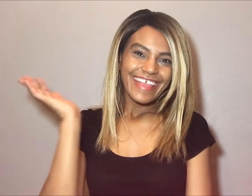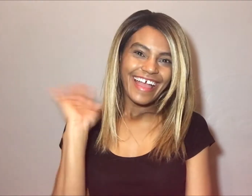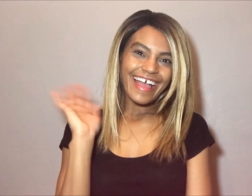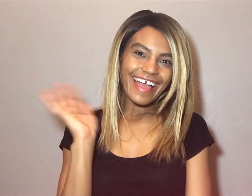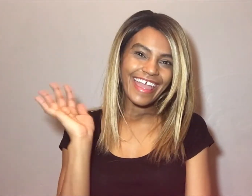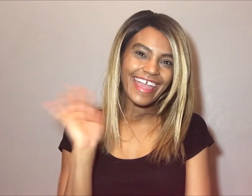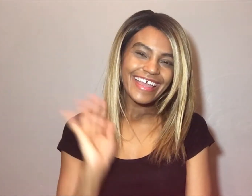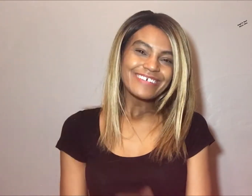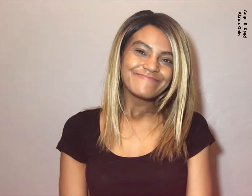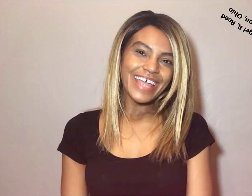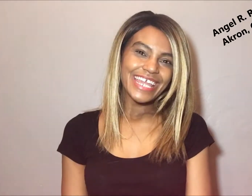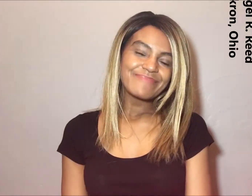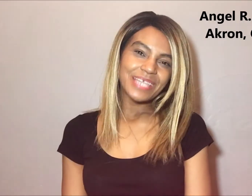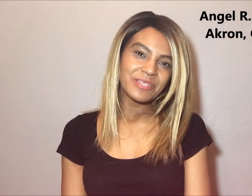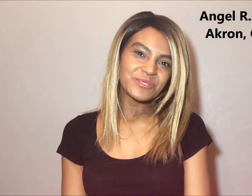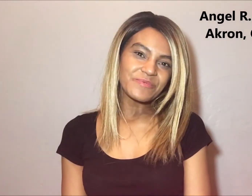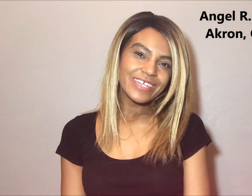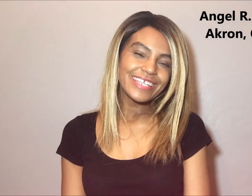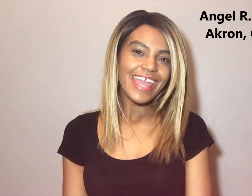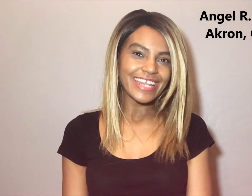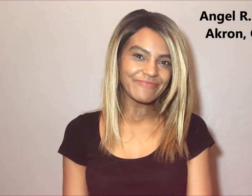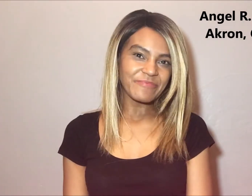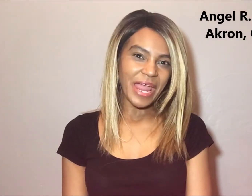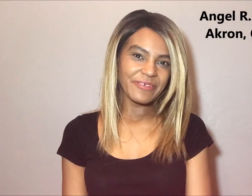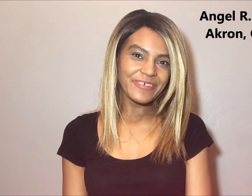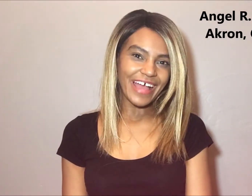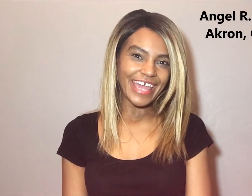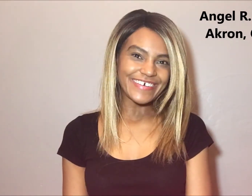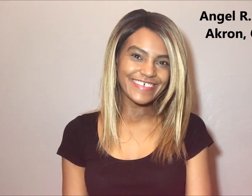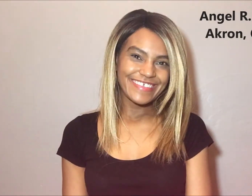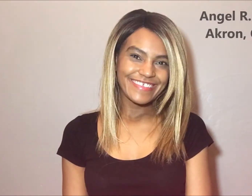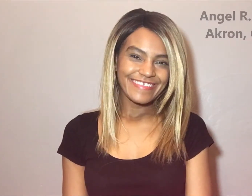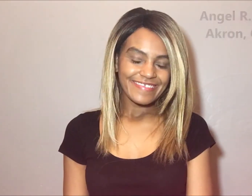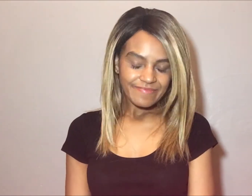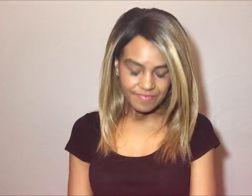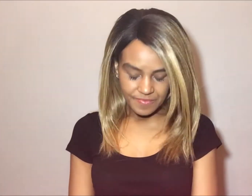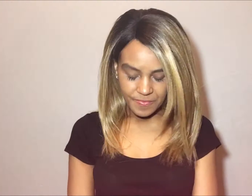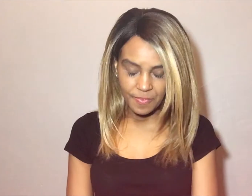Hi, my name is Angel Reed and I'm from Akron Ohio.